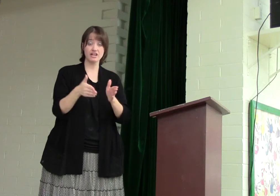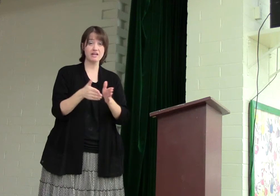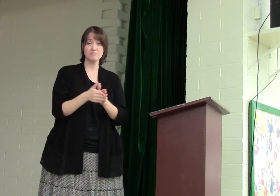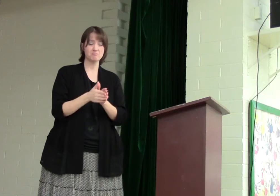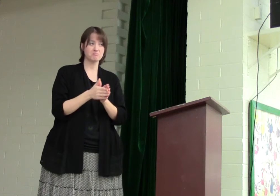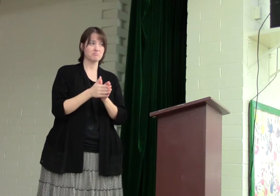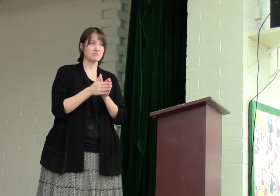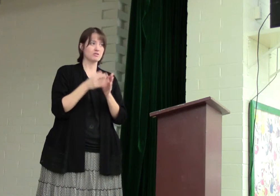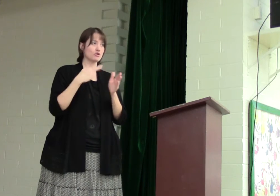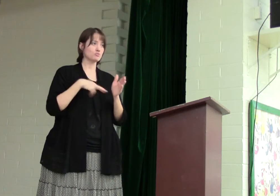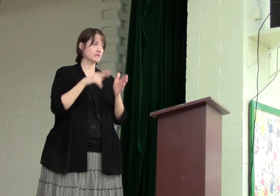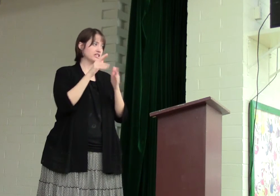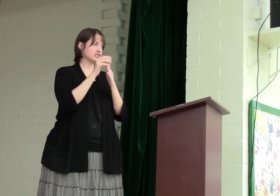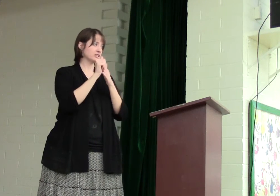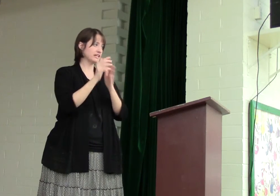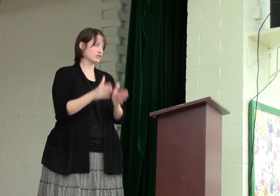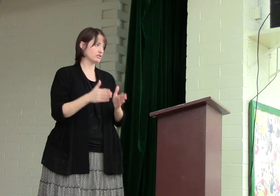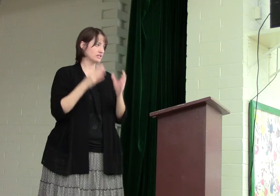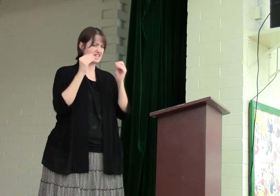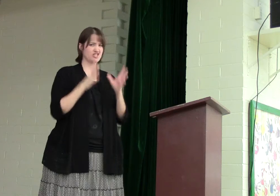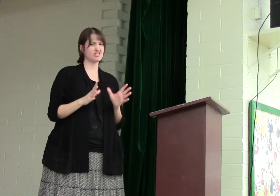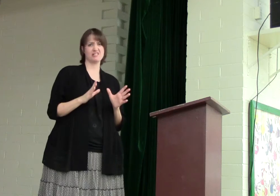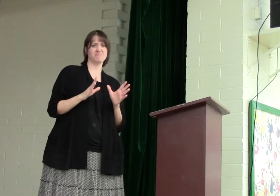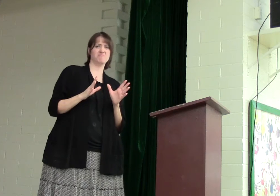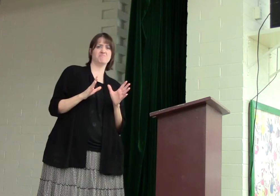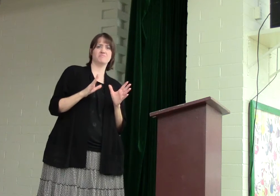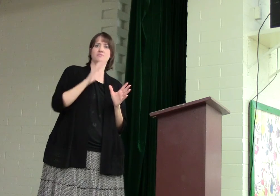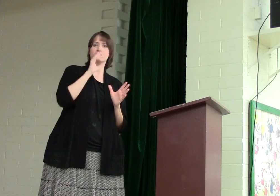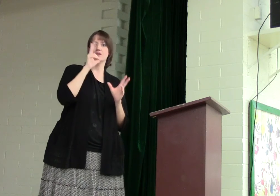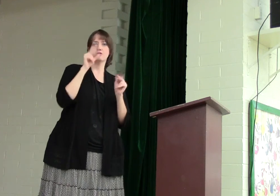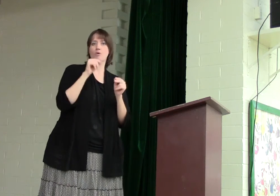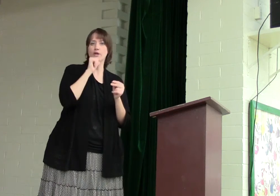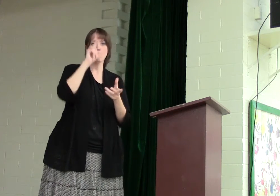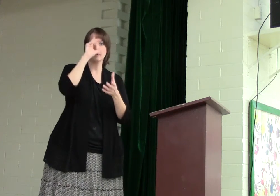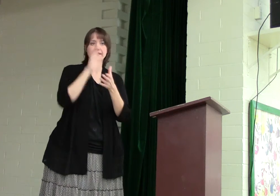him, those religious leaders and teachers were like, no, we don't believe.